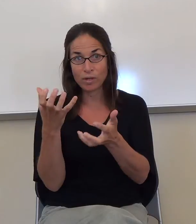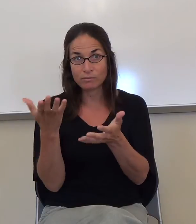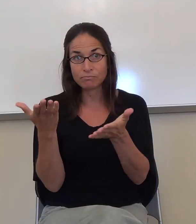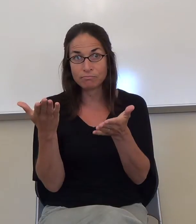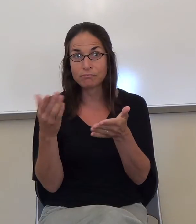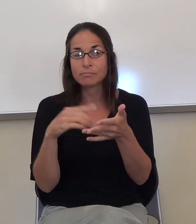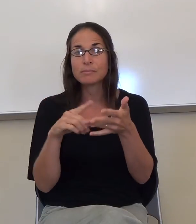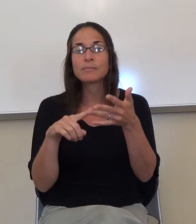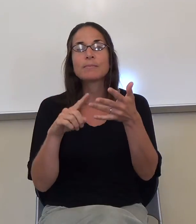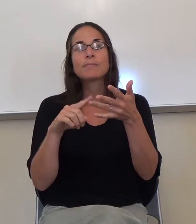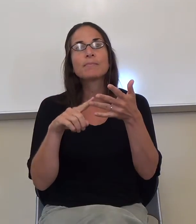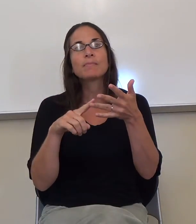an idiom?